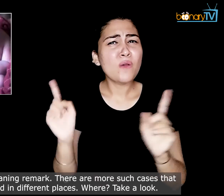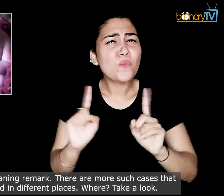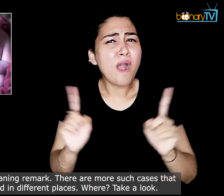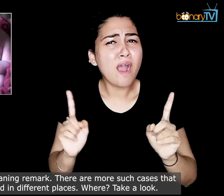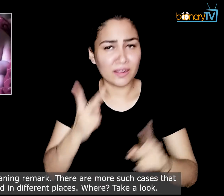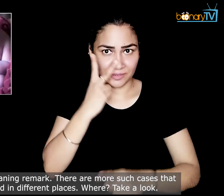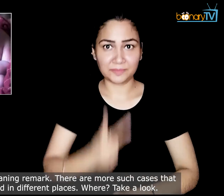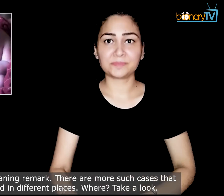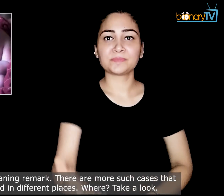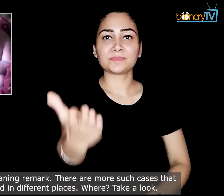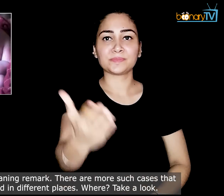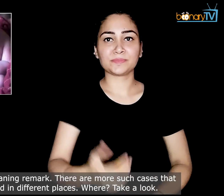Take a look.